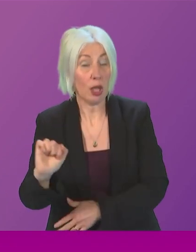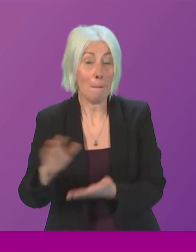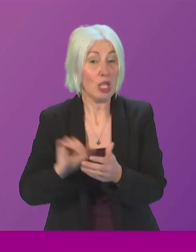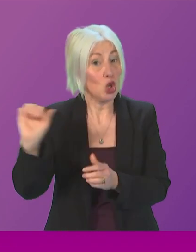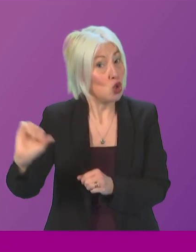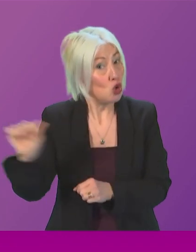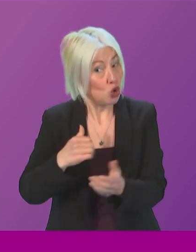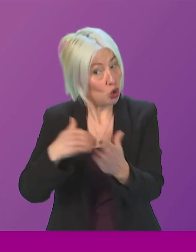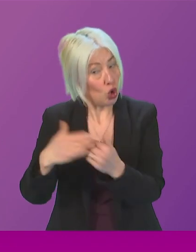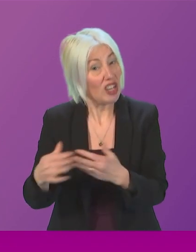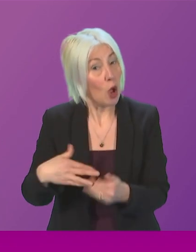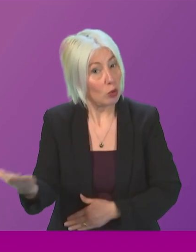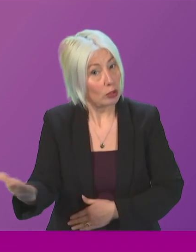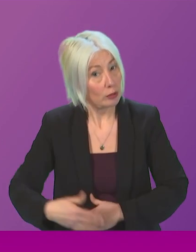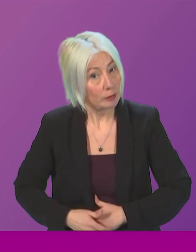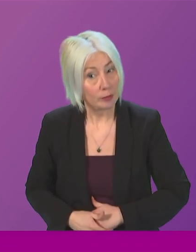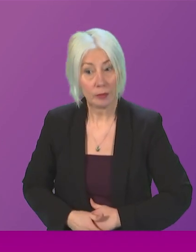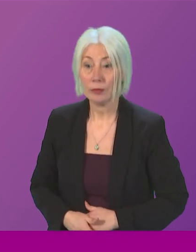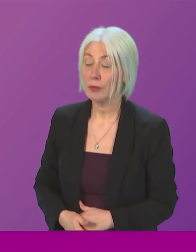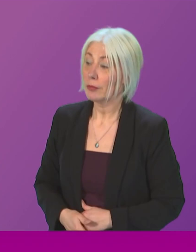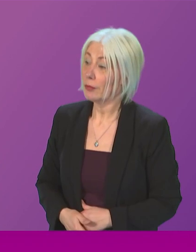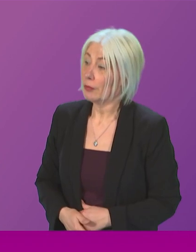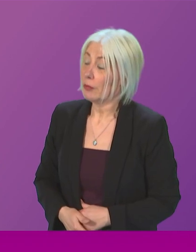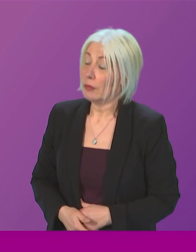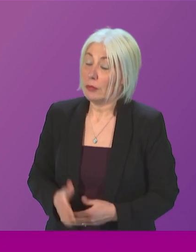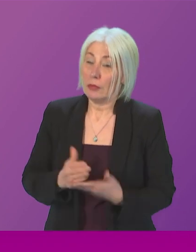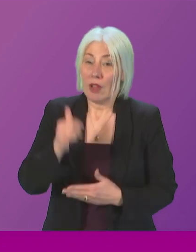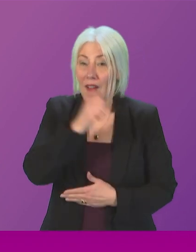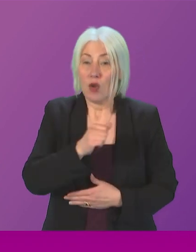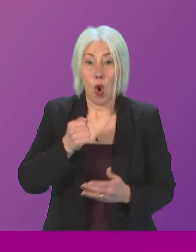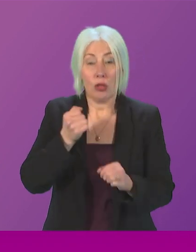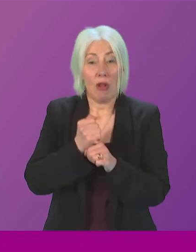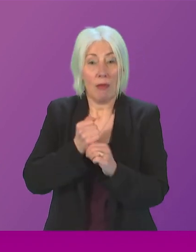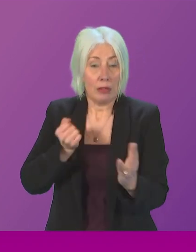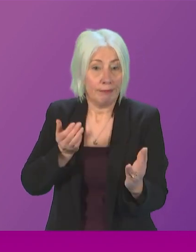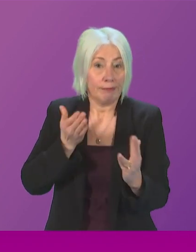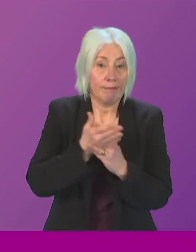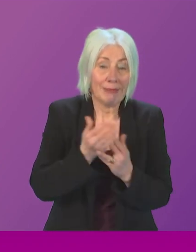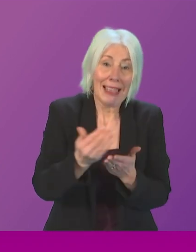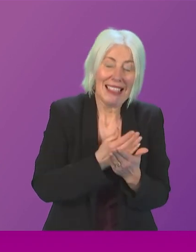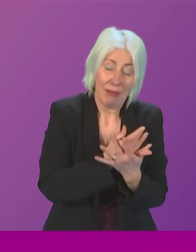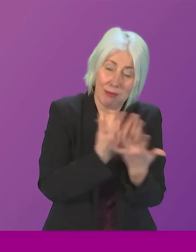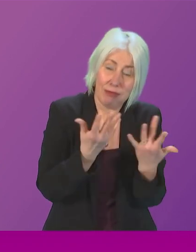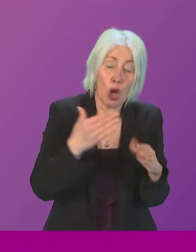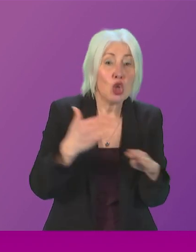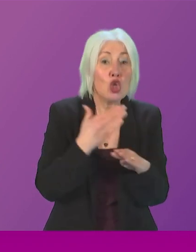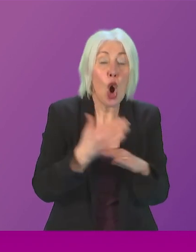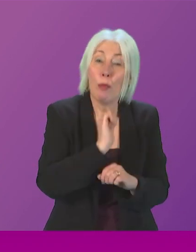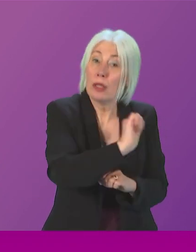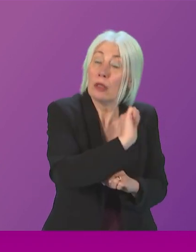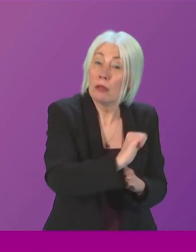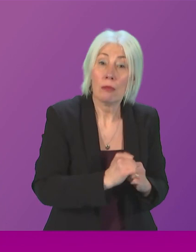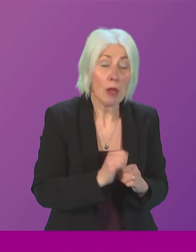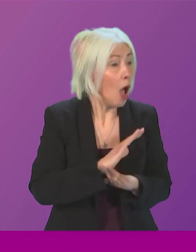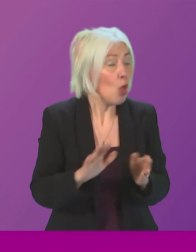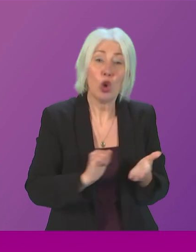First Minister of course the Government stepped in and saved hundreds of jobs on the Clyde we saved hundreds of jobs I